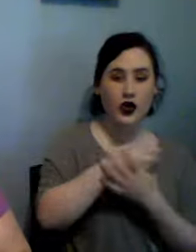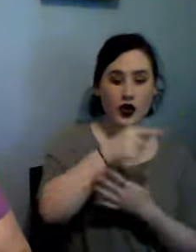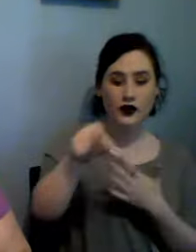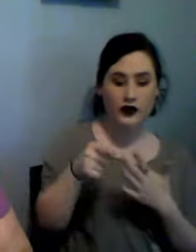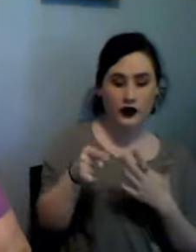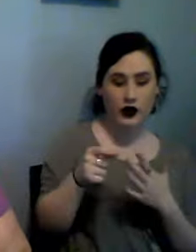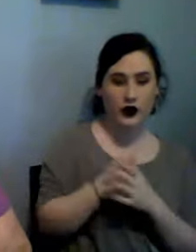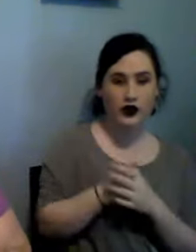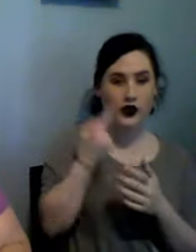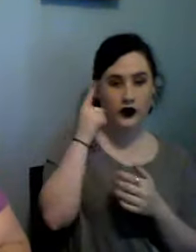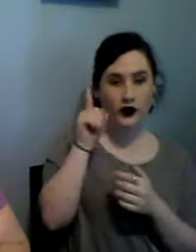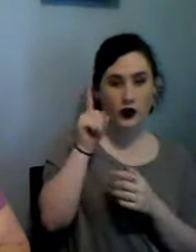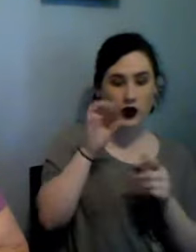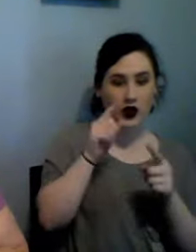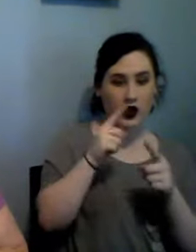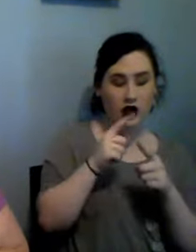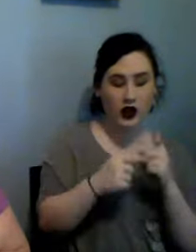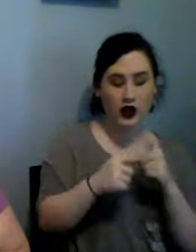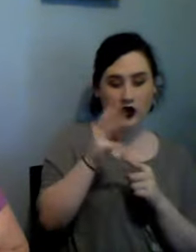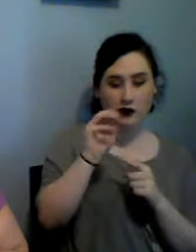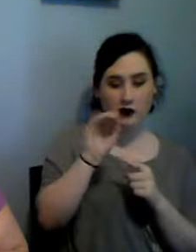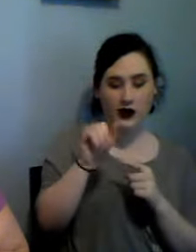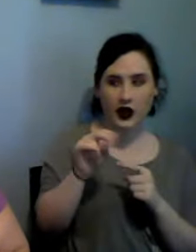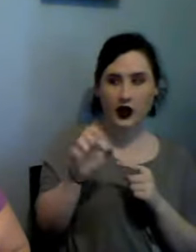opinion while I was in